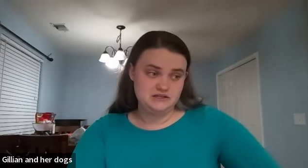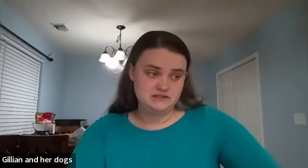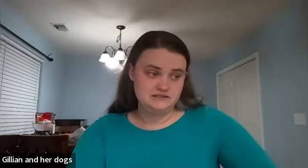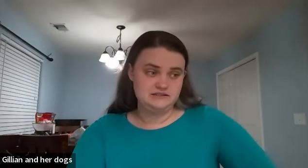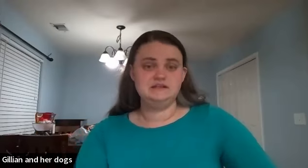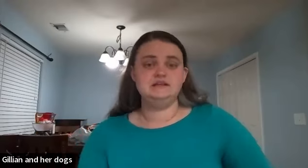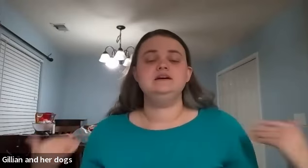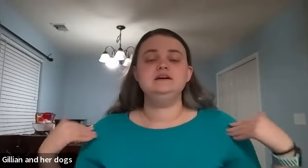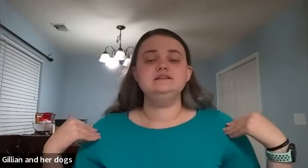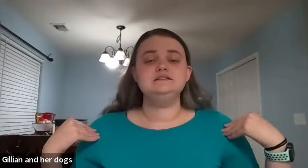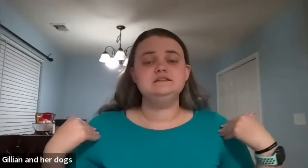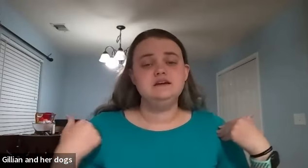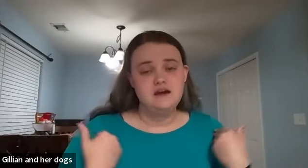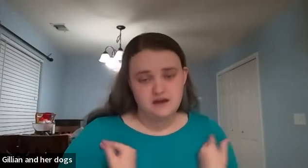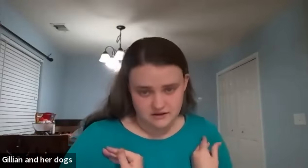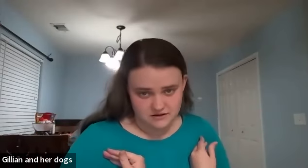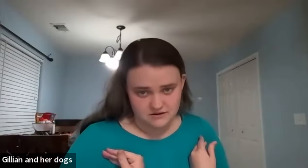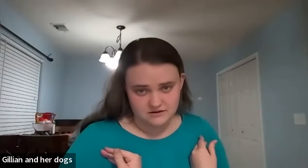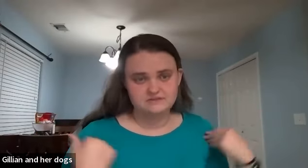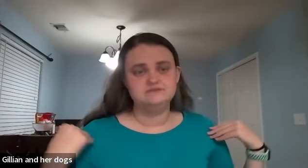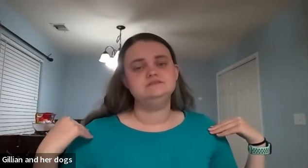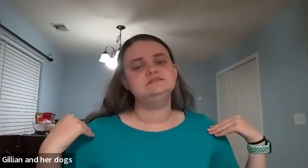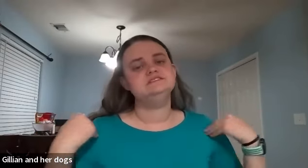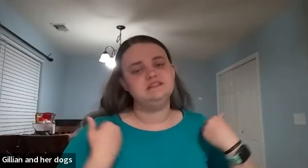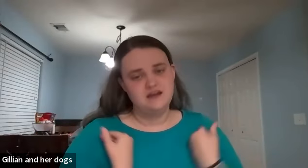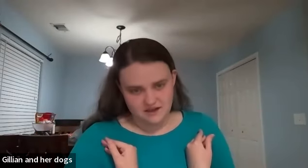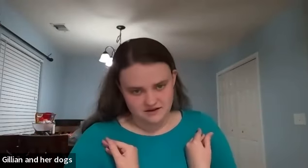tired tired